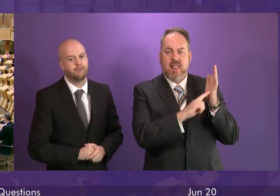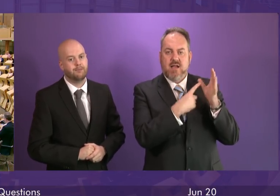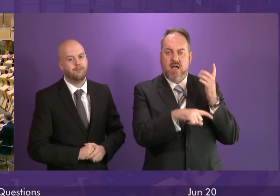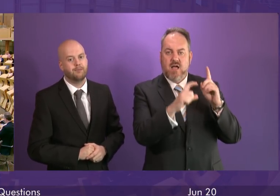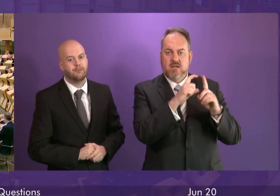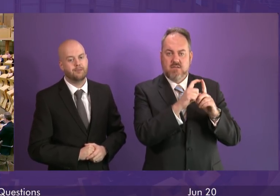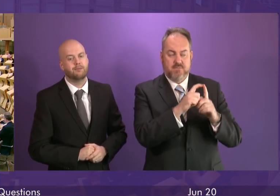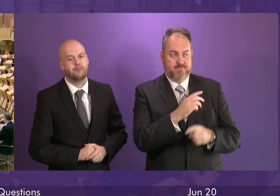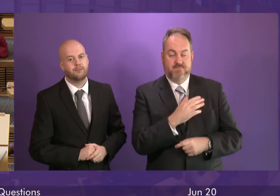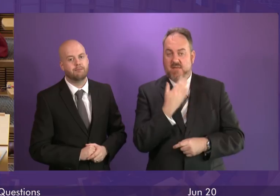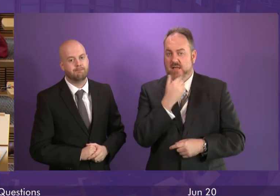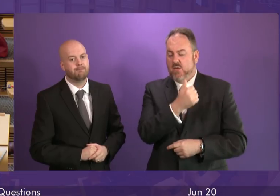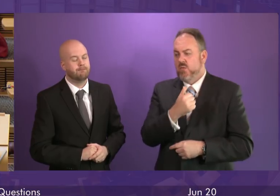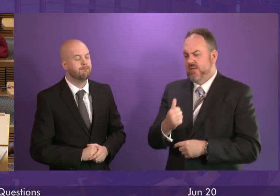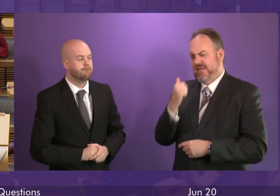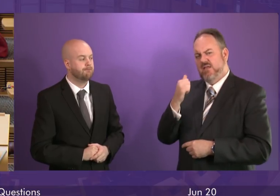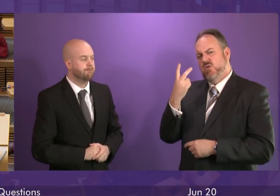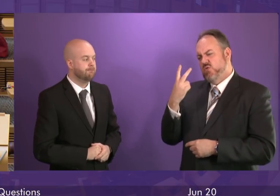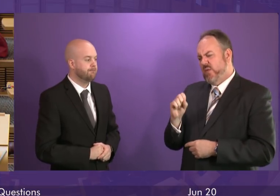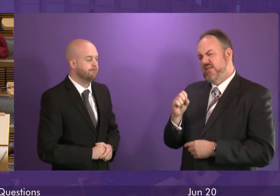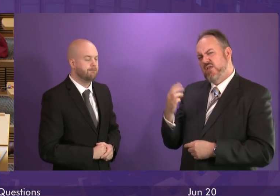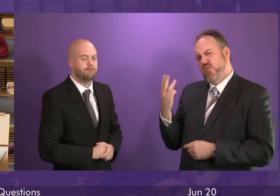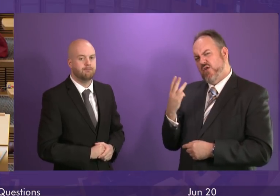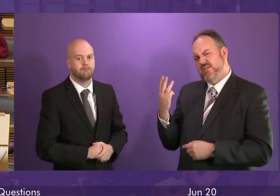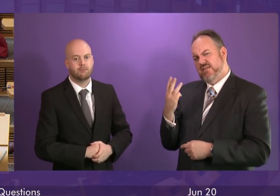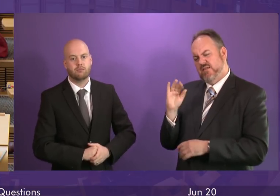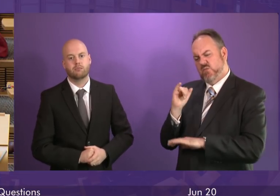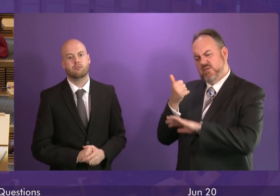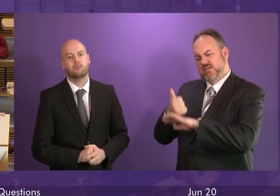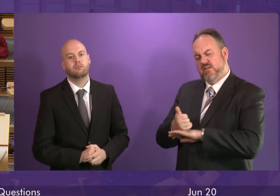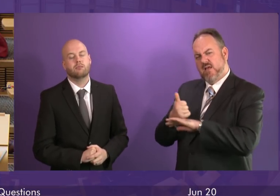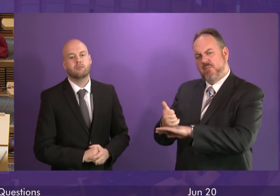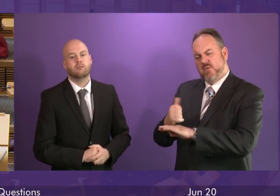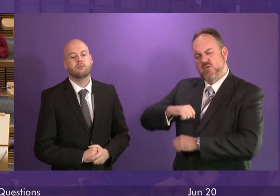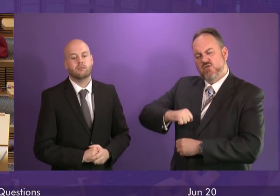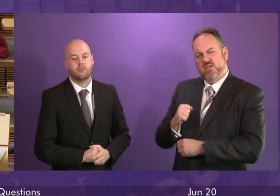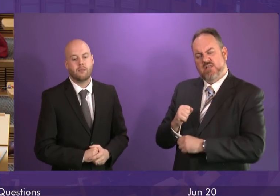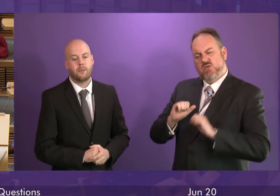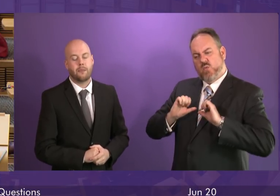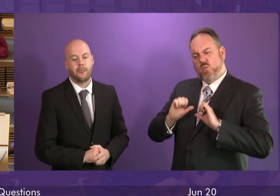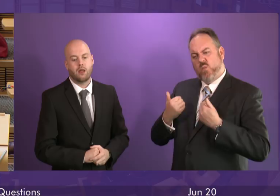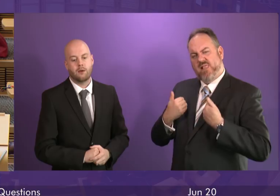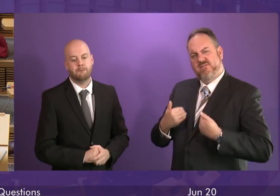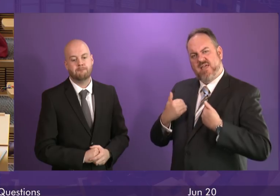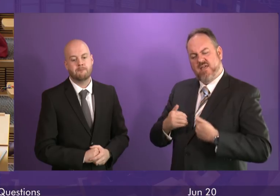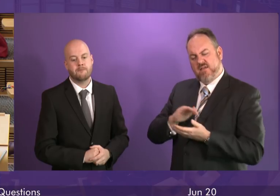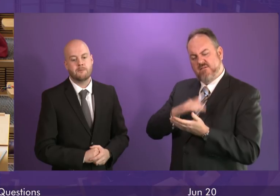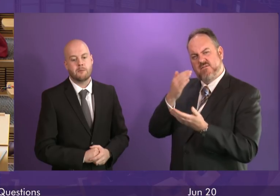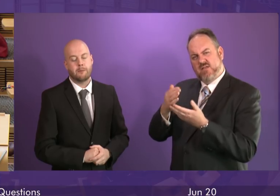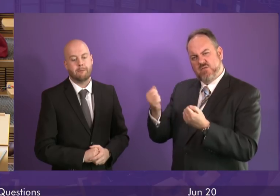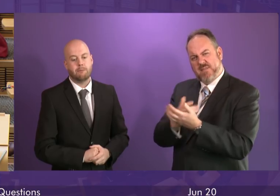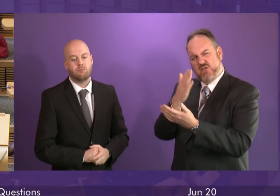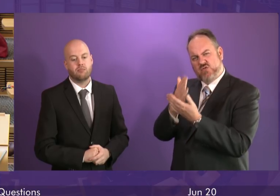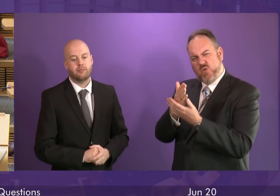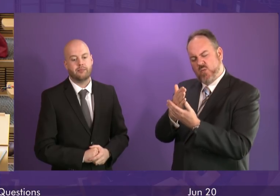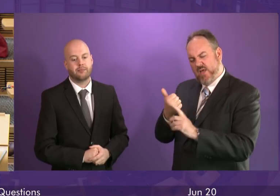2013 the First Minister said we set up the Scottish Welfare Fund to ensure that we are doing everything